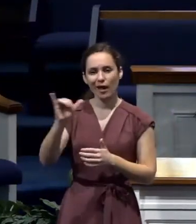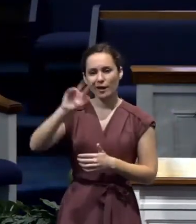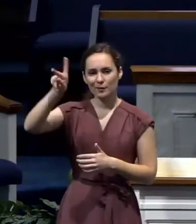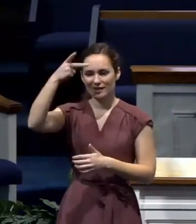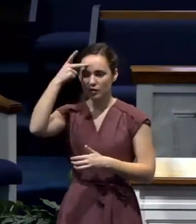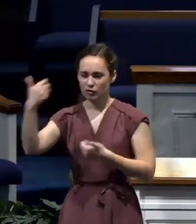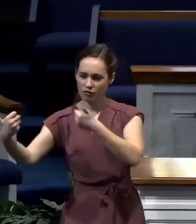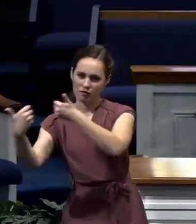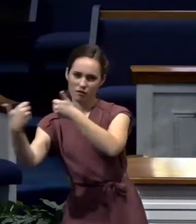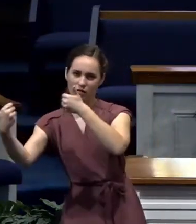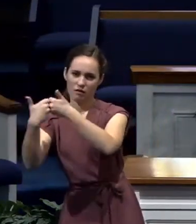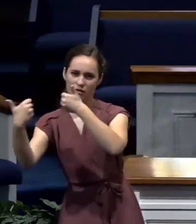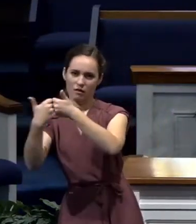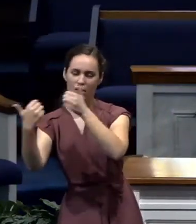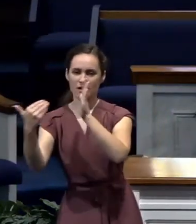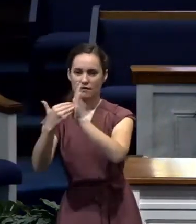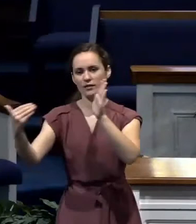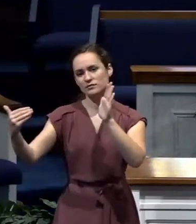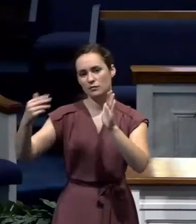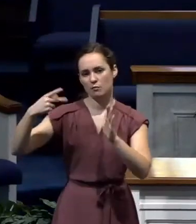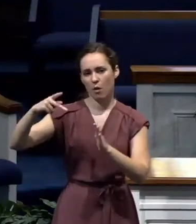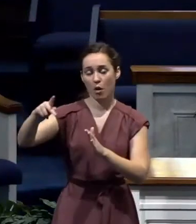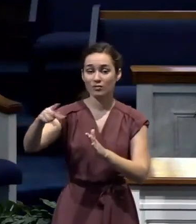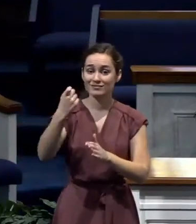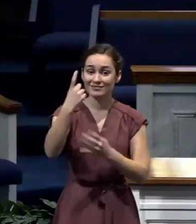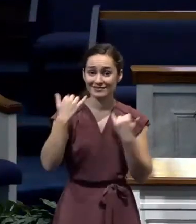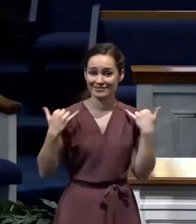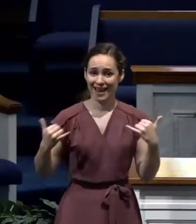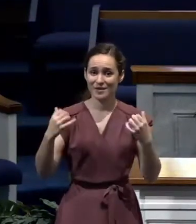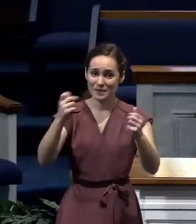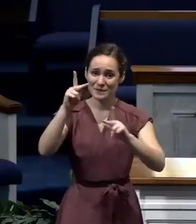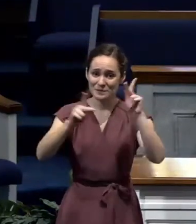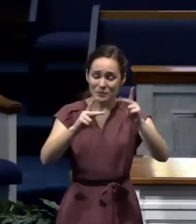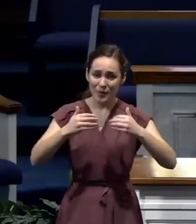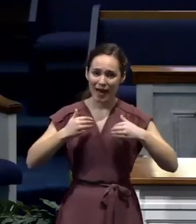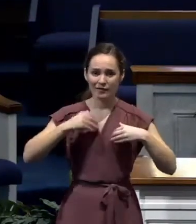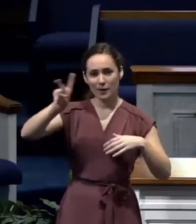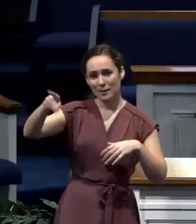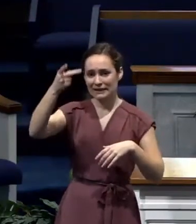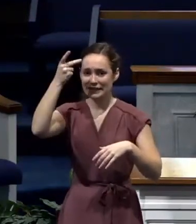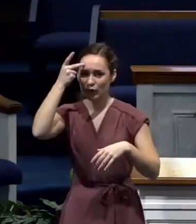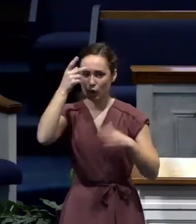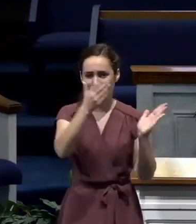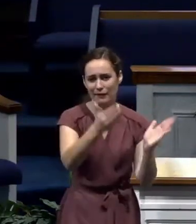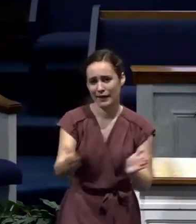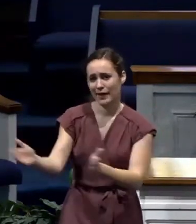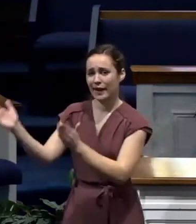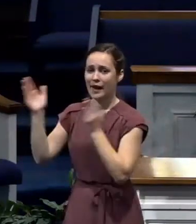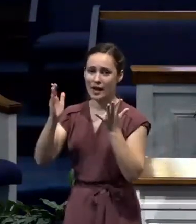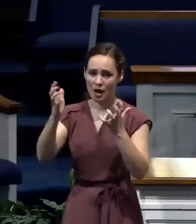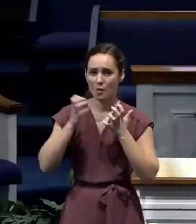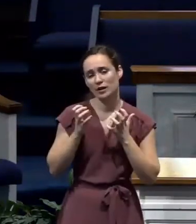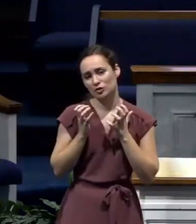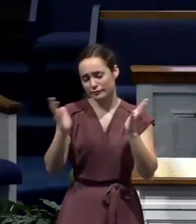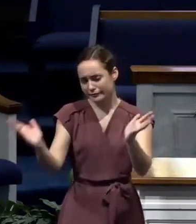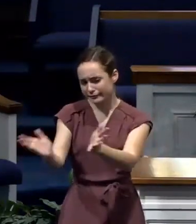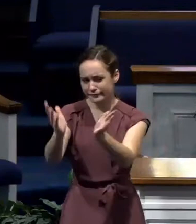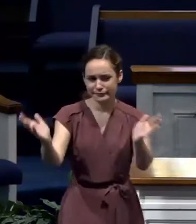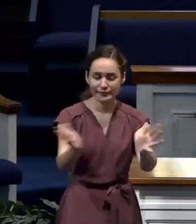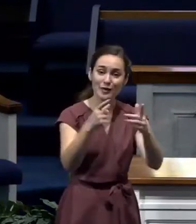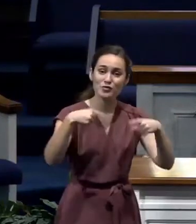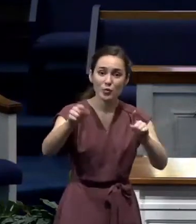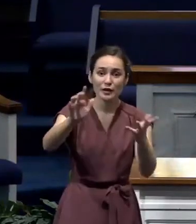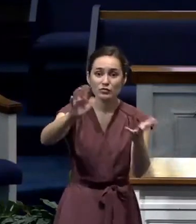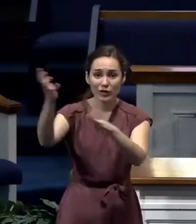can certainly understand that in these days, right? Everyone has a political agenda that they want to push. And even in a crisis, sometimes those political